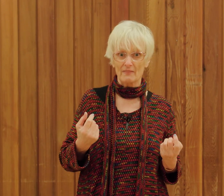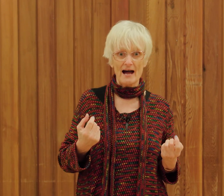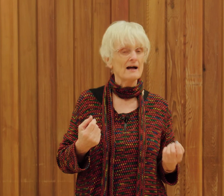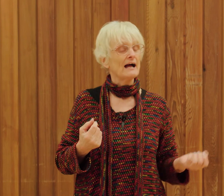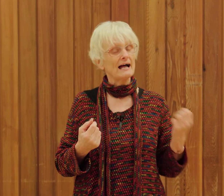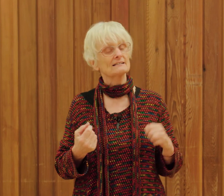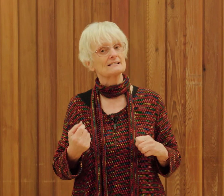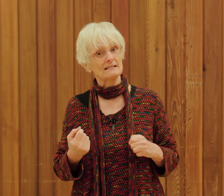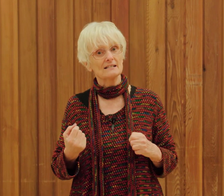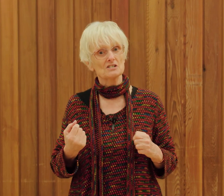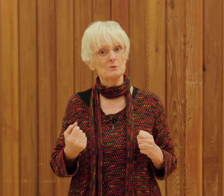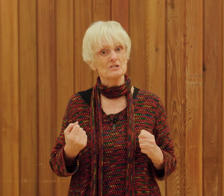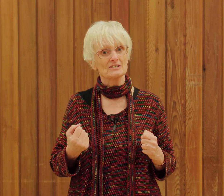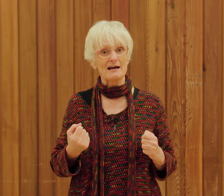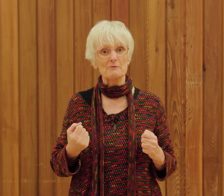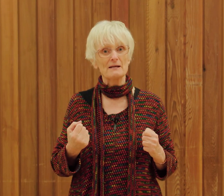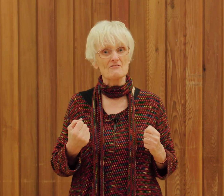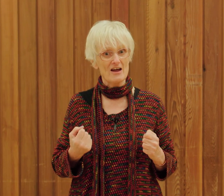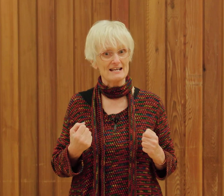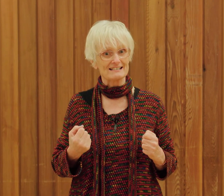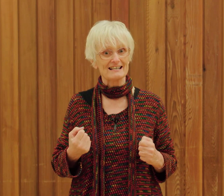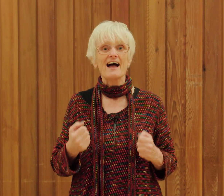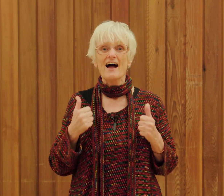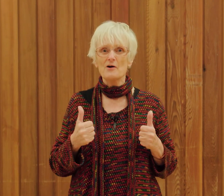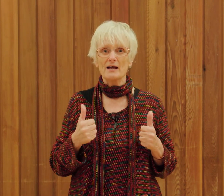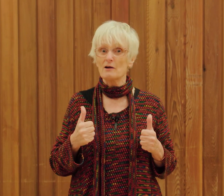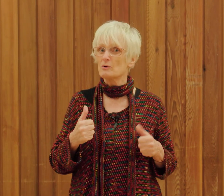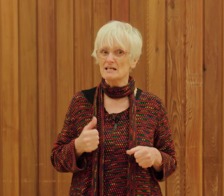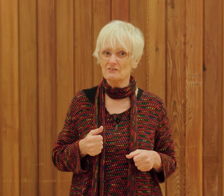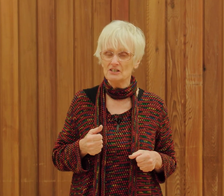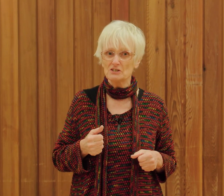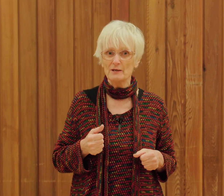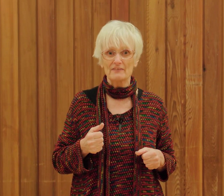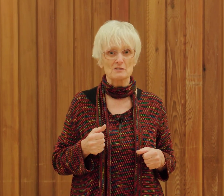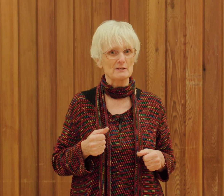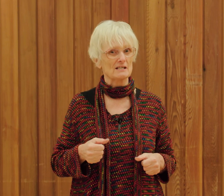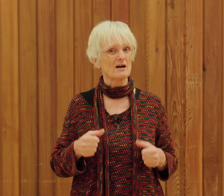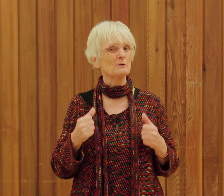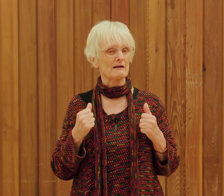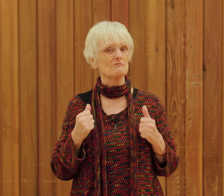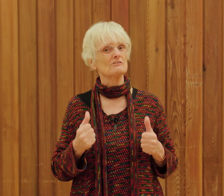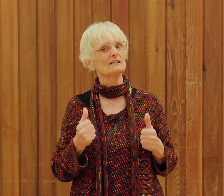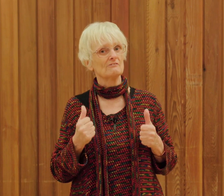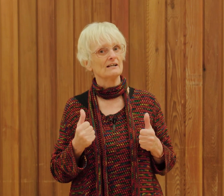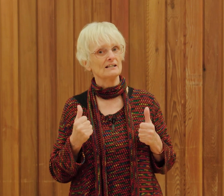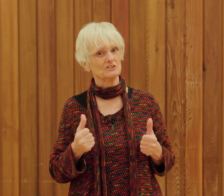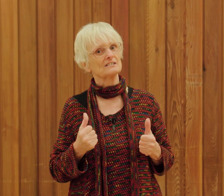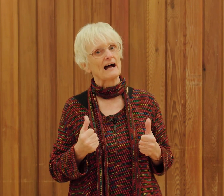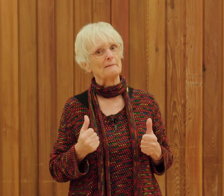that and send it to us that would be great okay whatever you're doing this winter I hope you have a really really good time